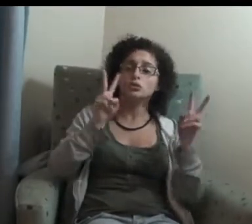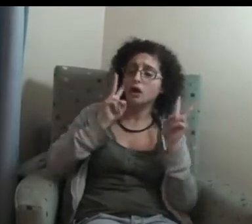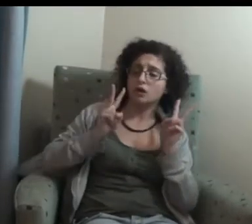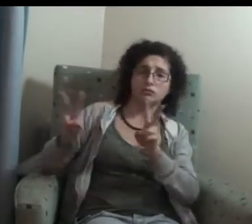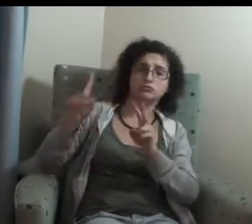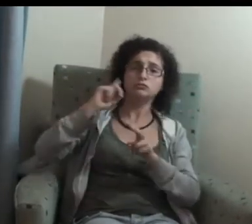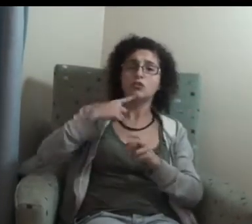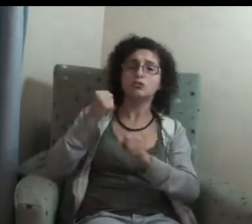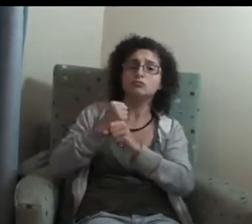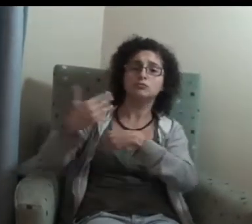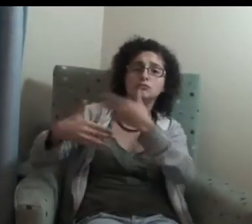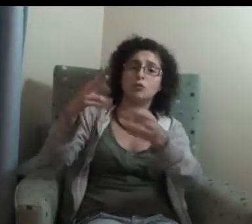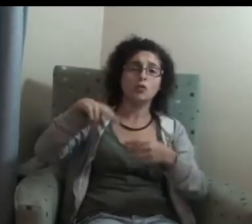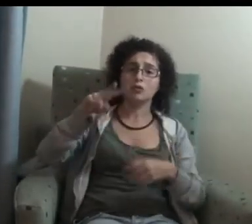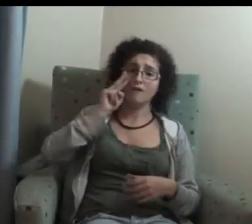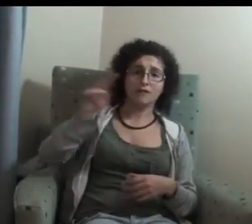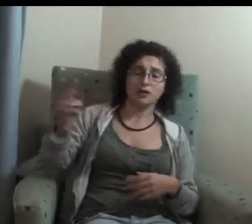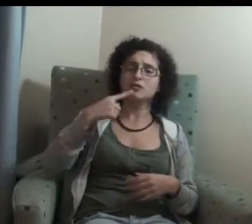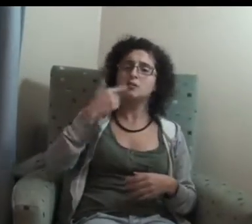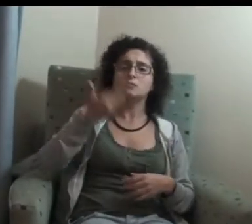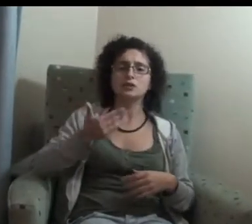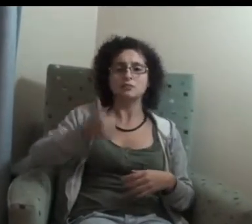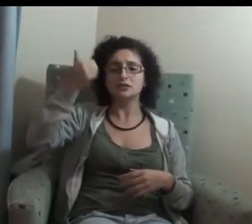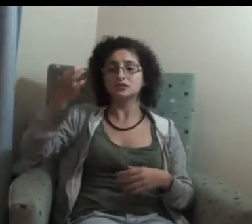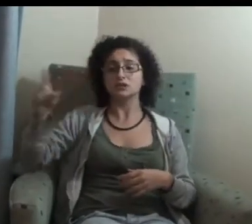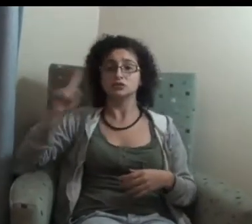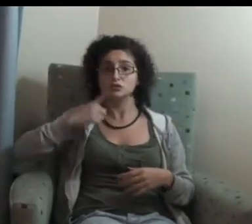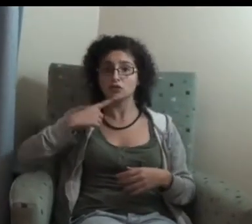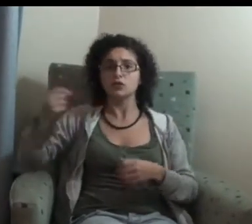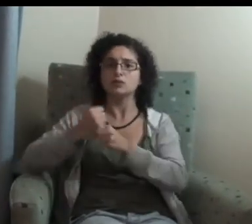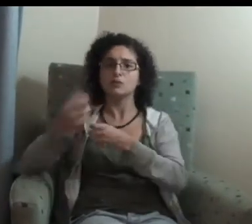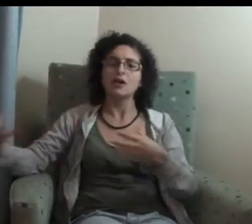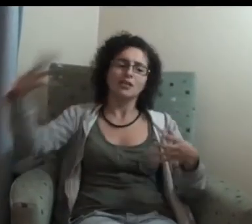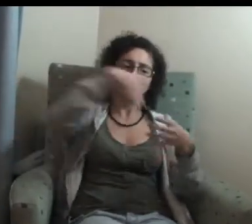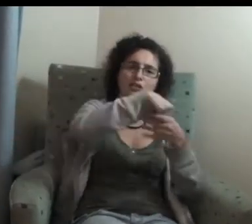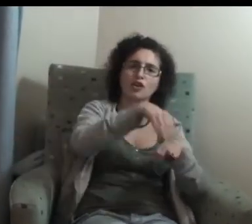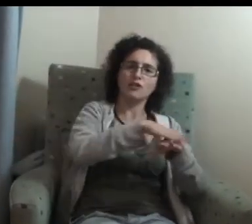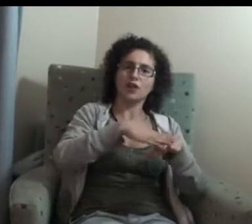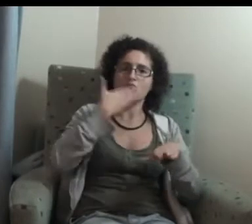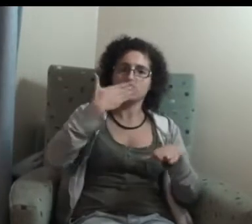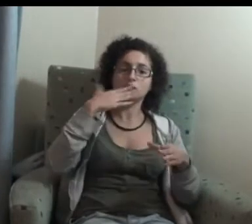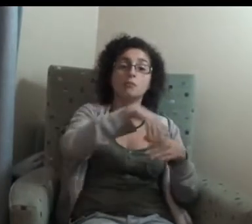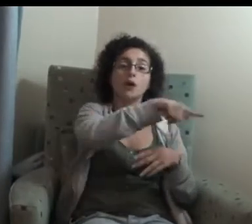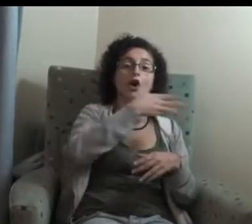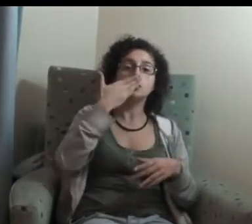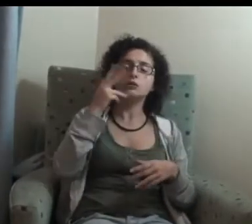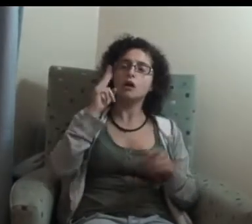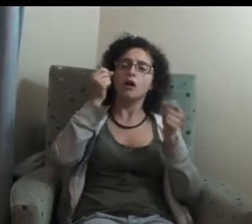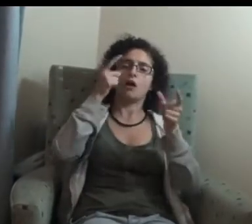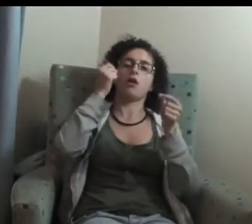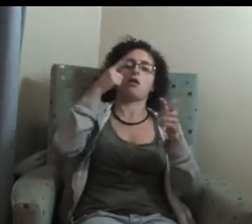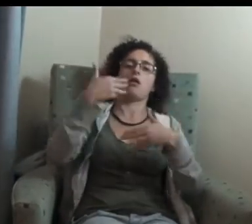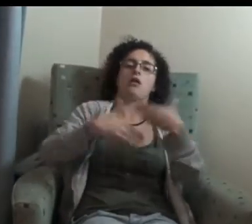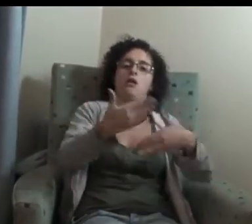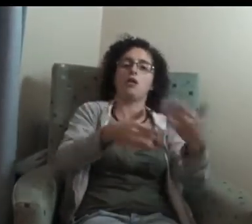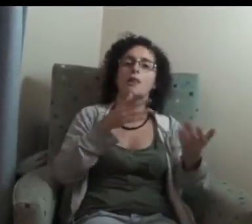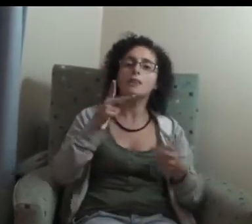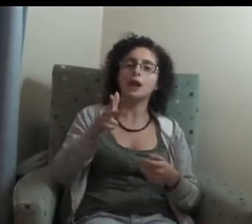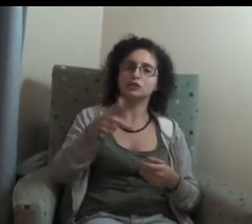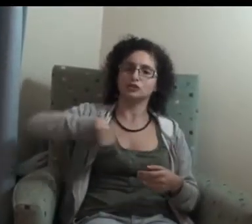new redesign, relaunch Swan Dry. It's tiered classic, isn't it? Complete with the all-back logo. Okay. What was